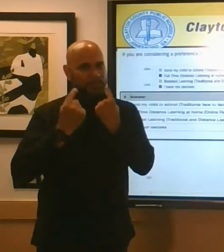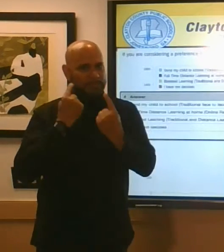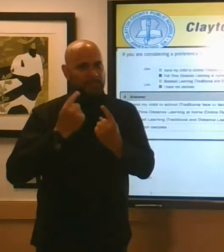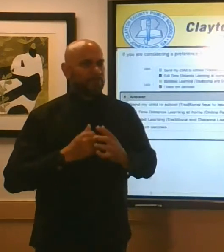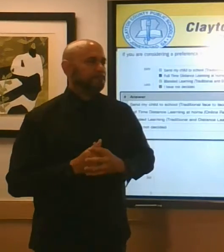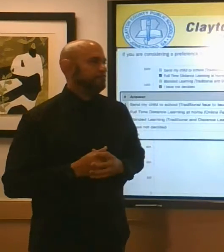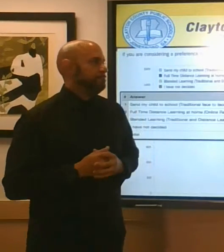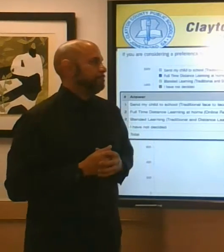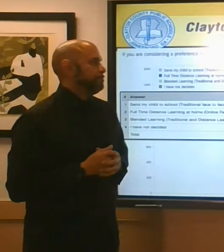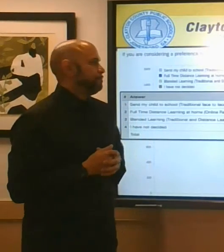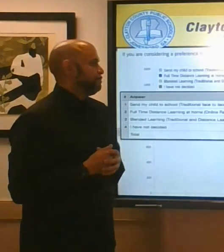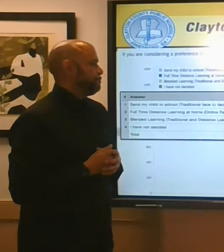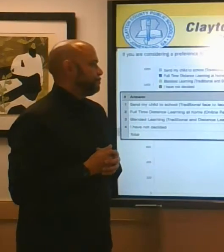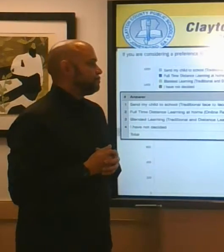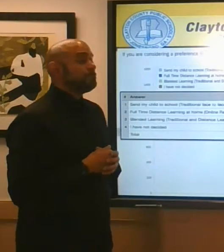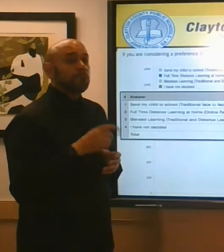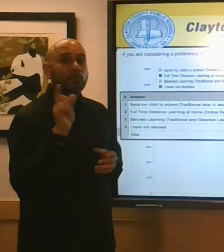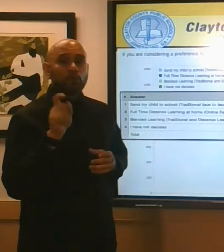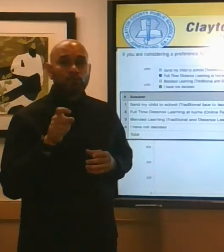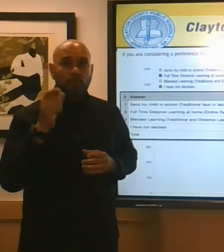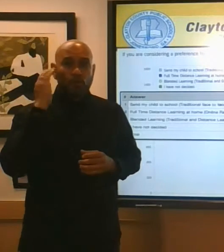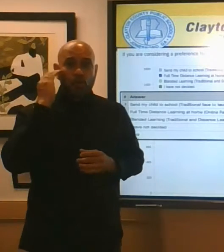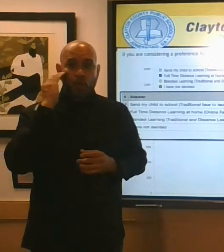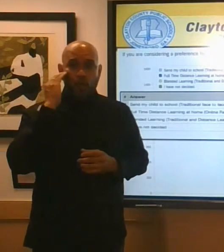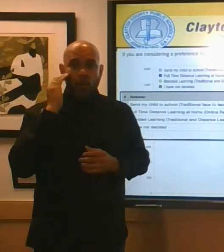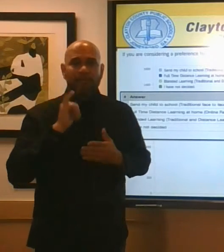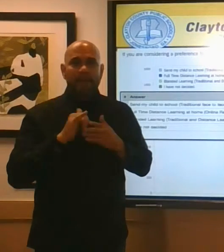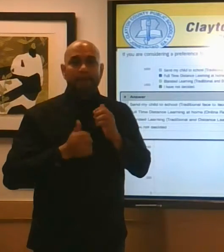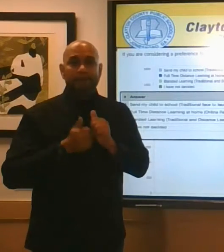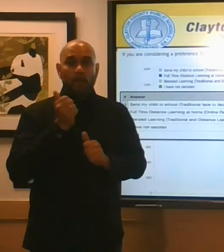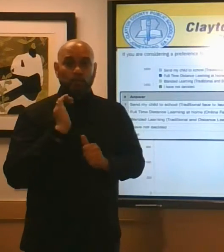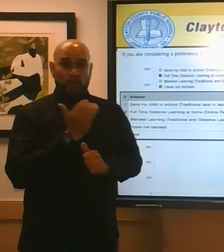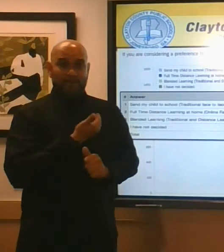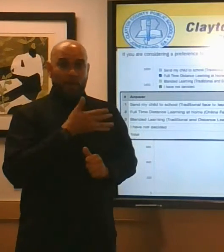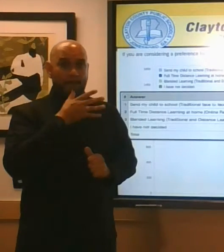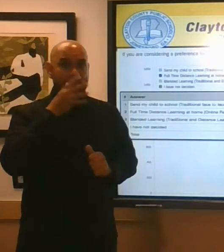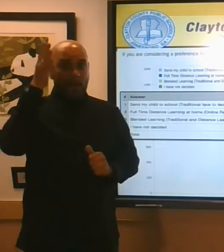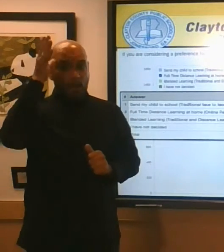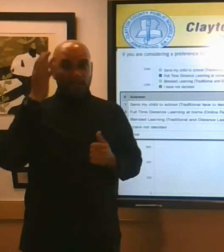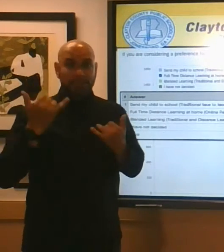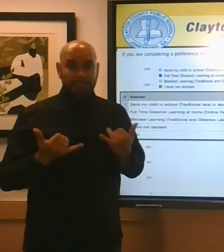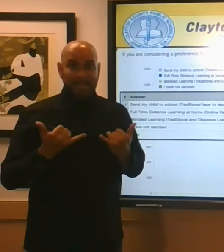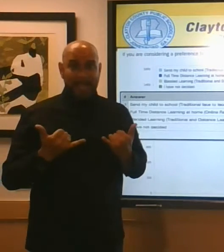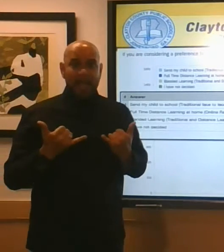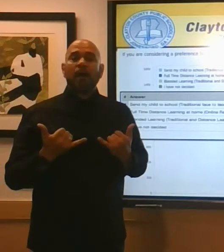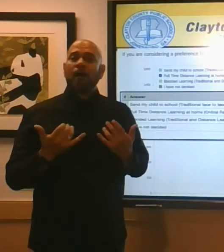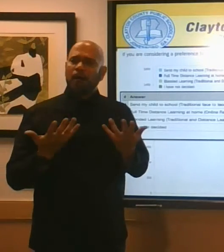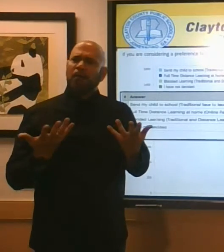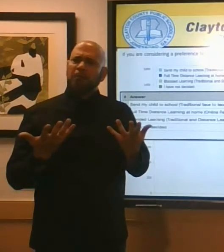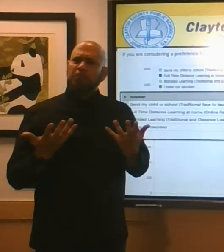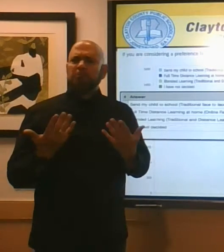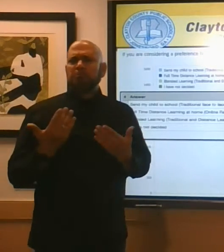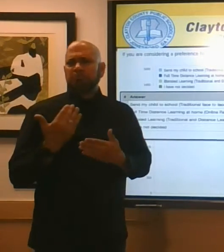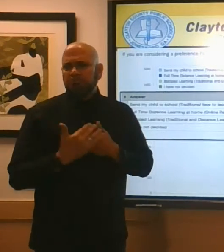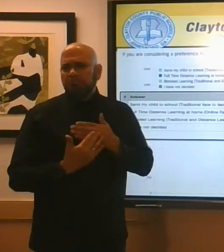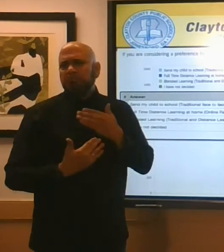you should know that most of our parents are more comfortable with